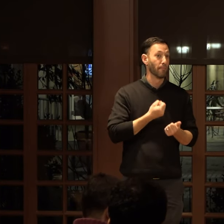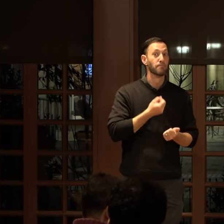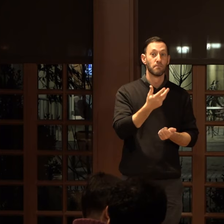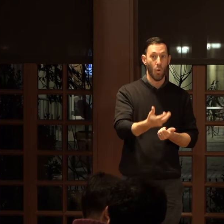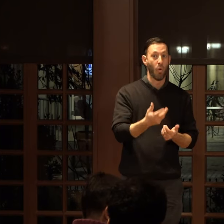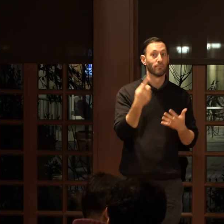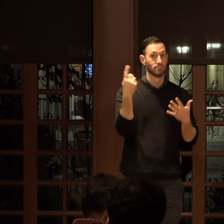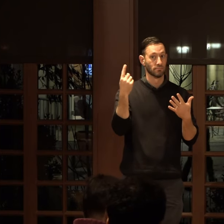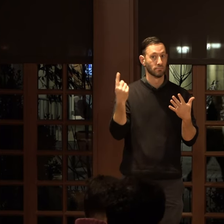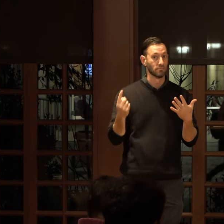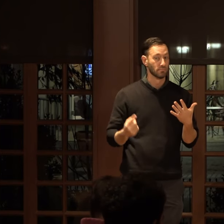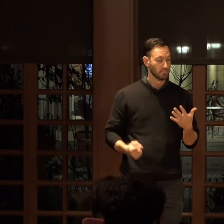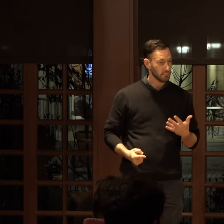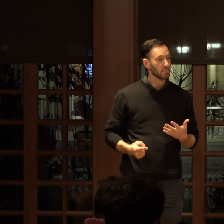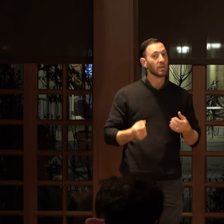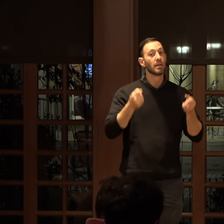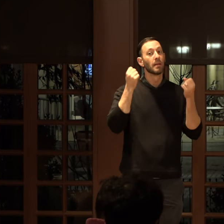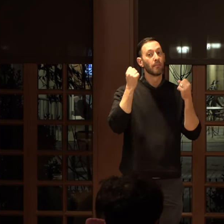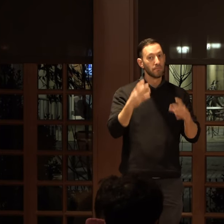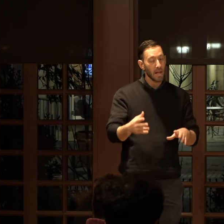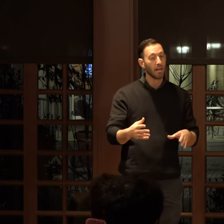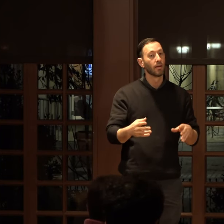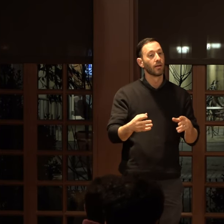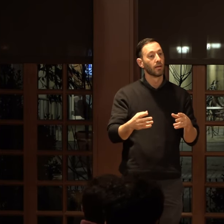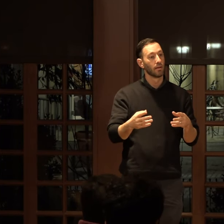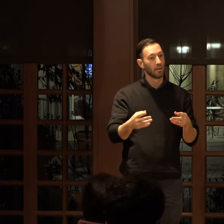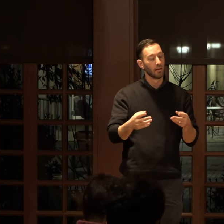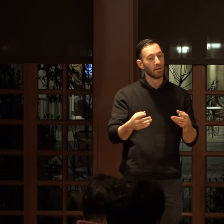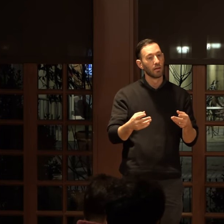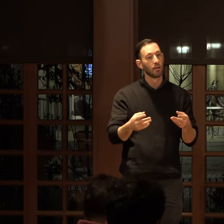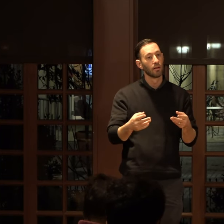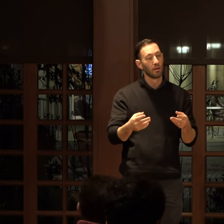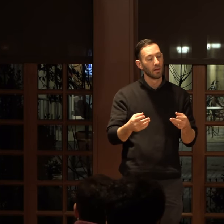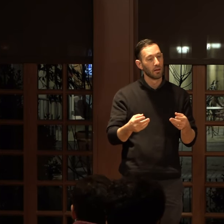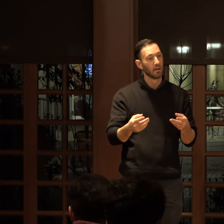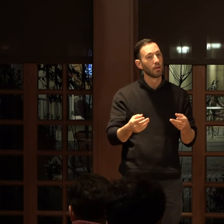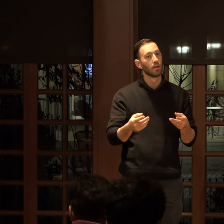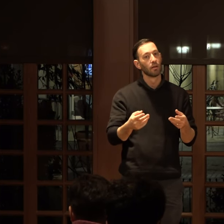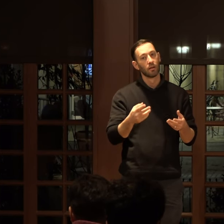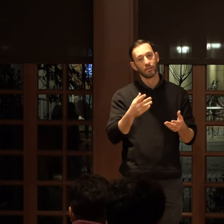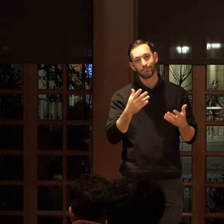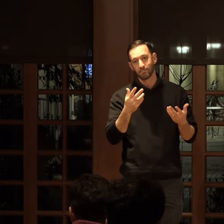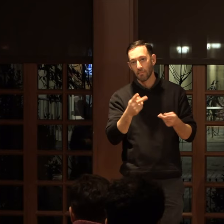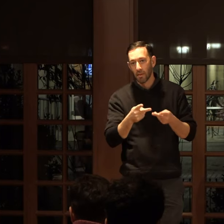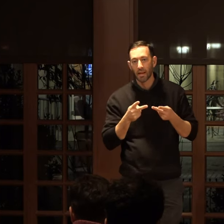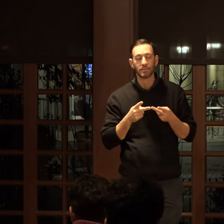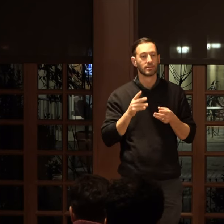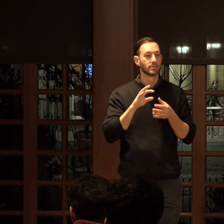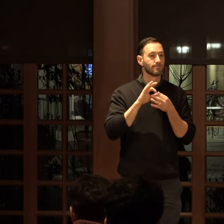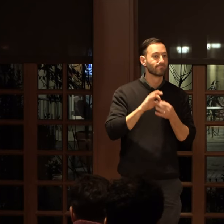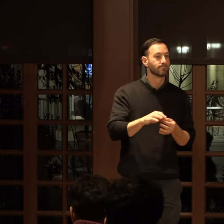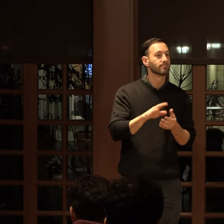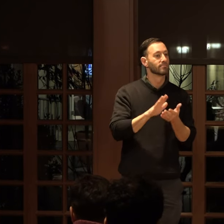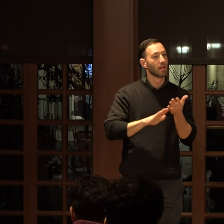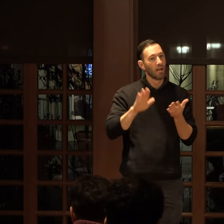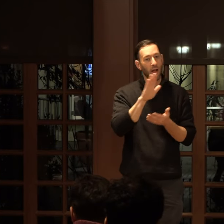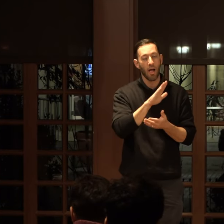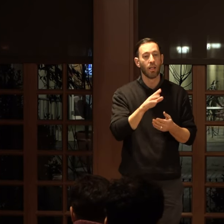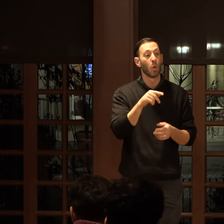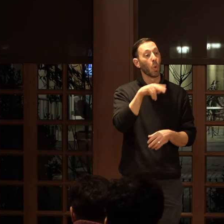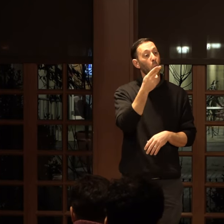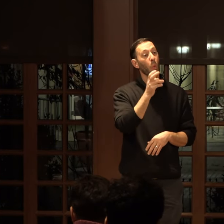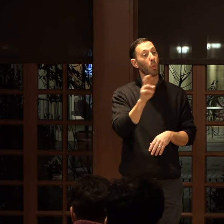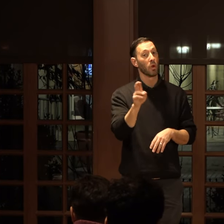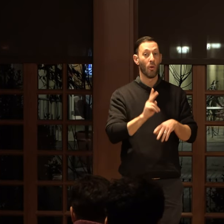right? I think that in many spheres of the academy, queer folks at least